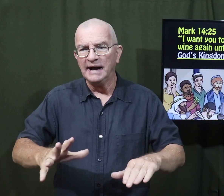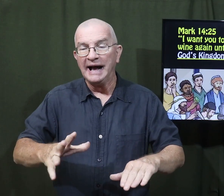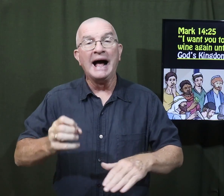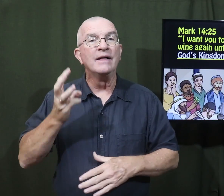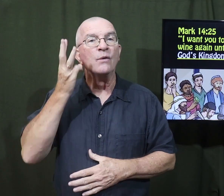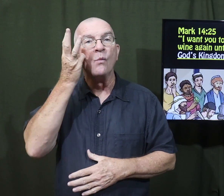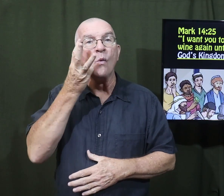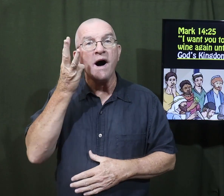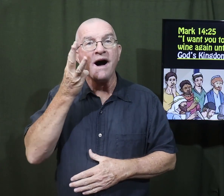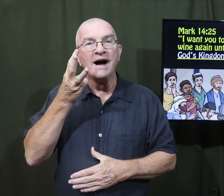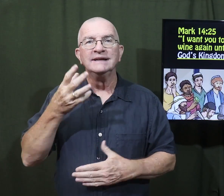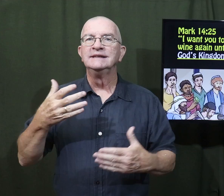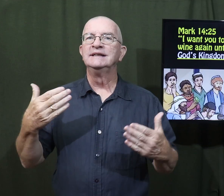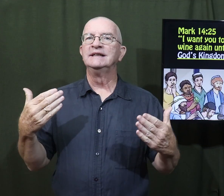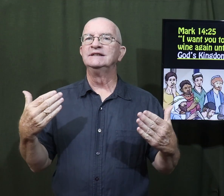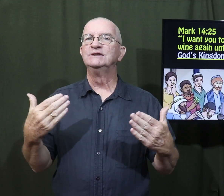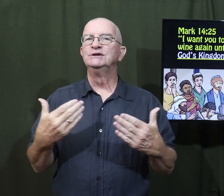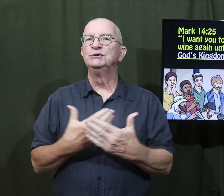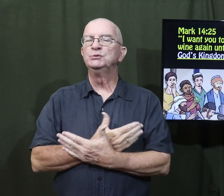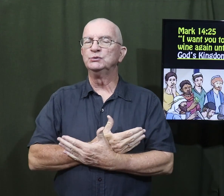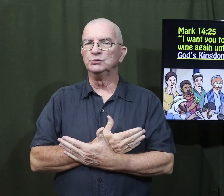and the wine is new.